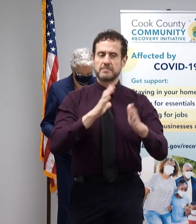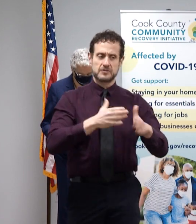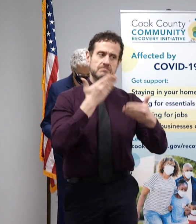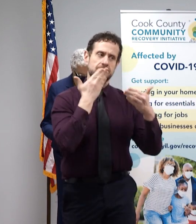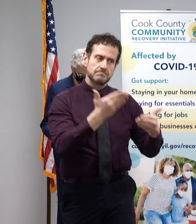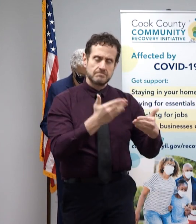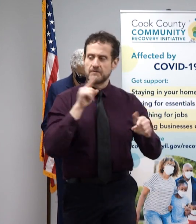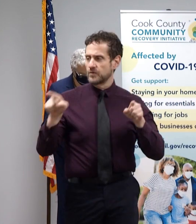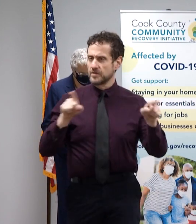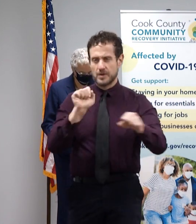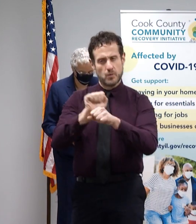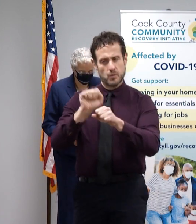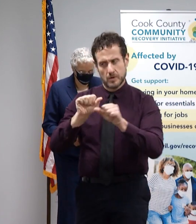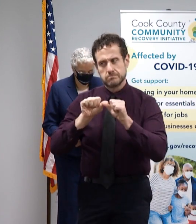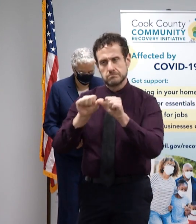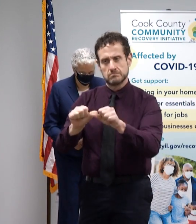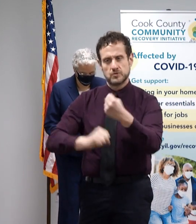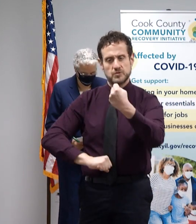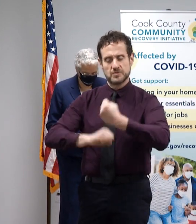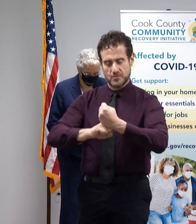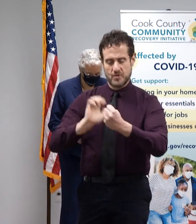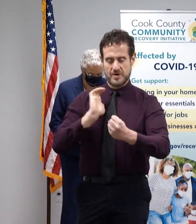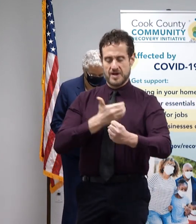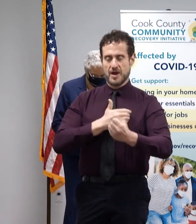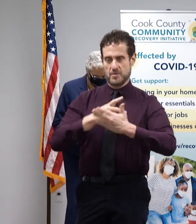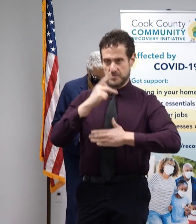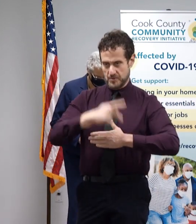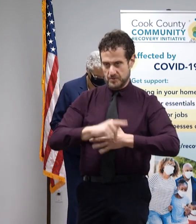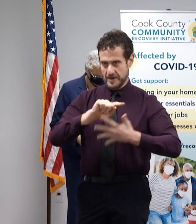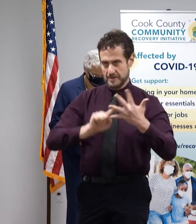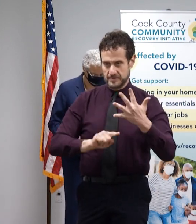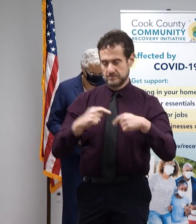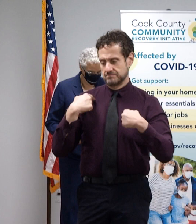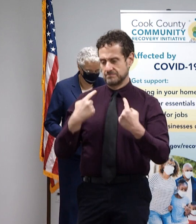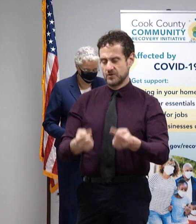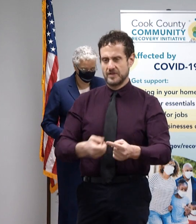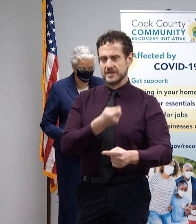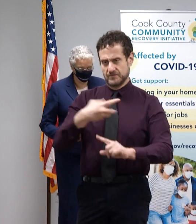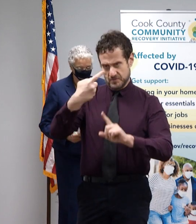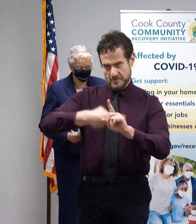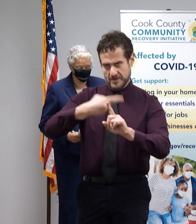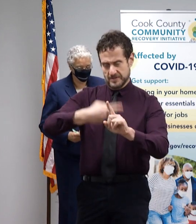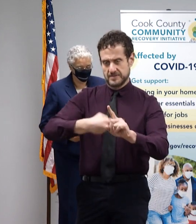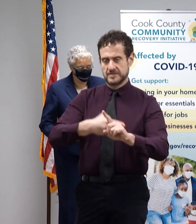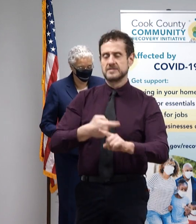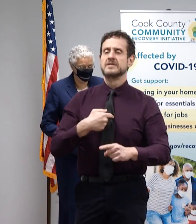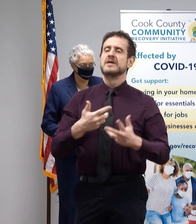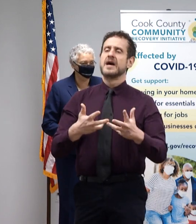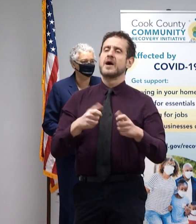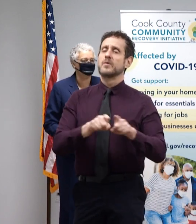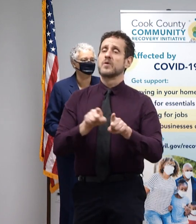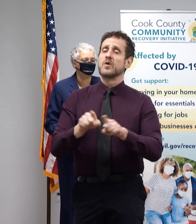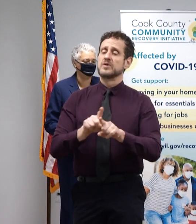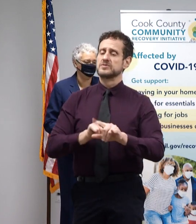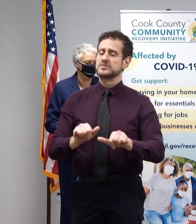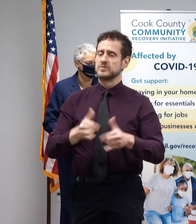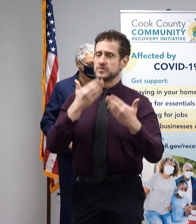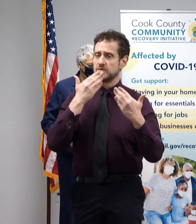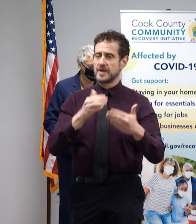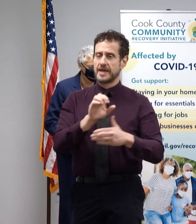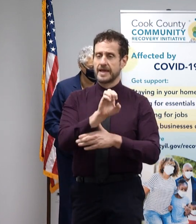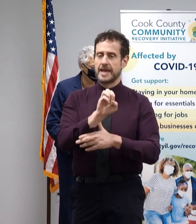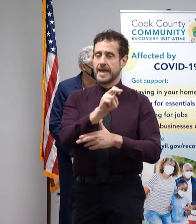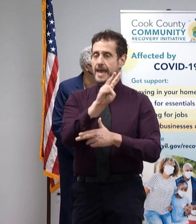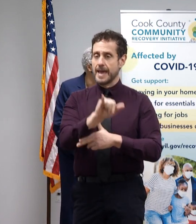their engagement in their ongoing support of our initiatives over the last couple of months. I would like to also give a special thanks to